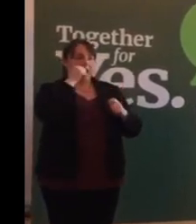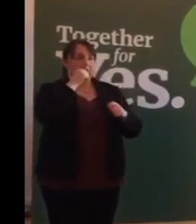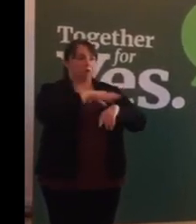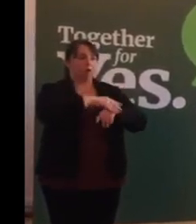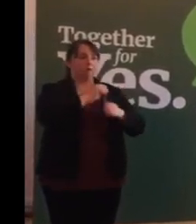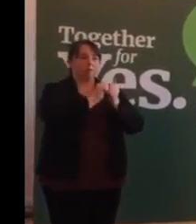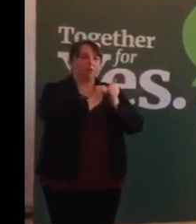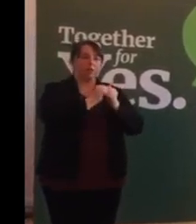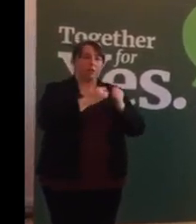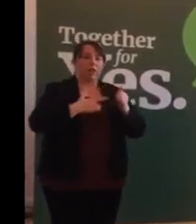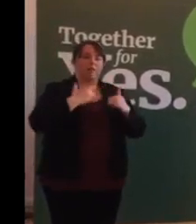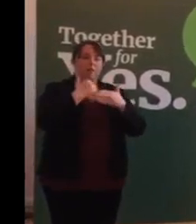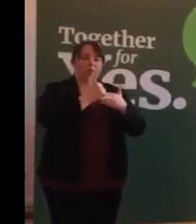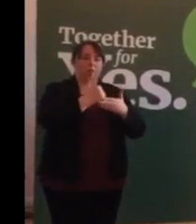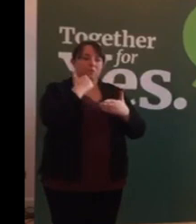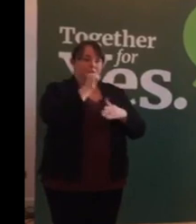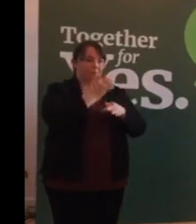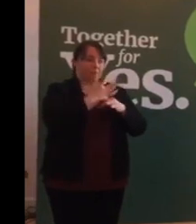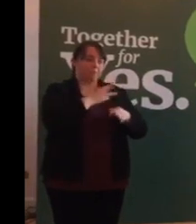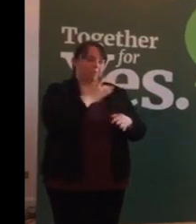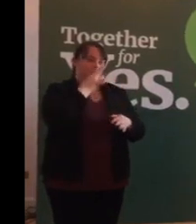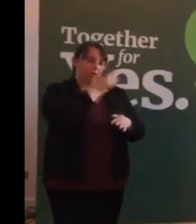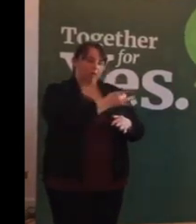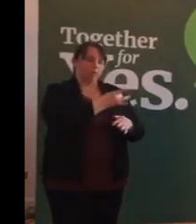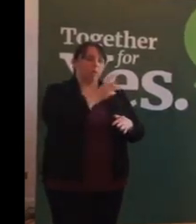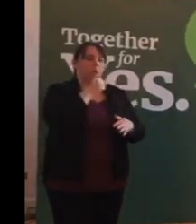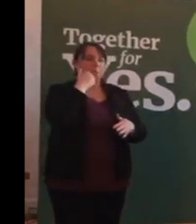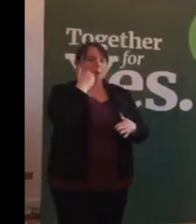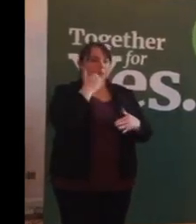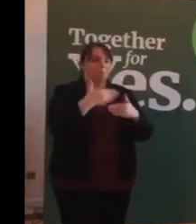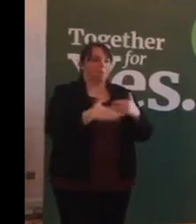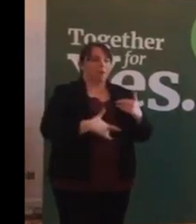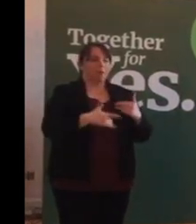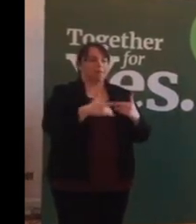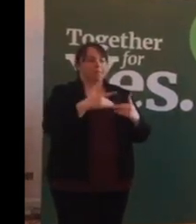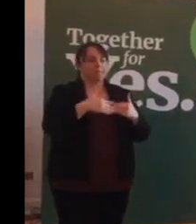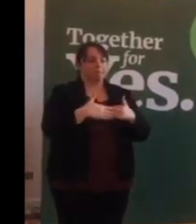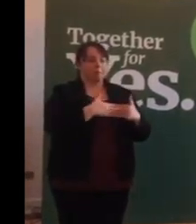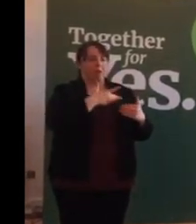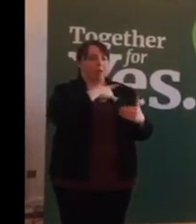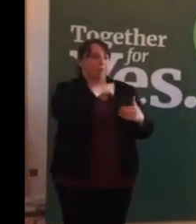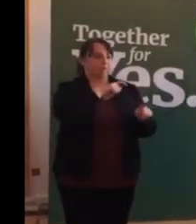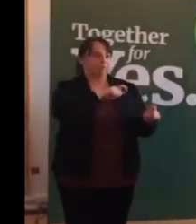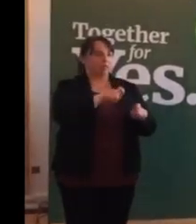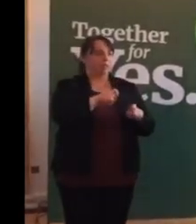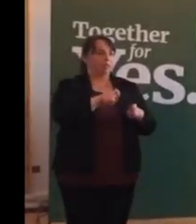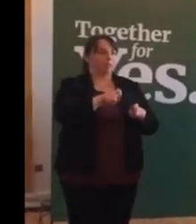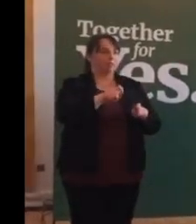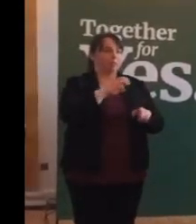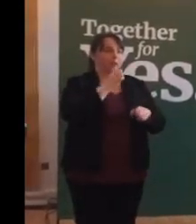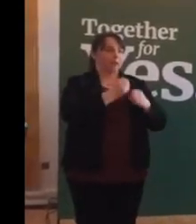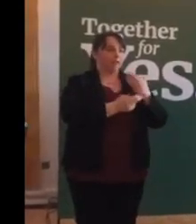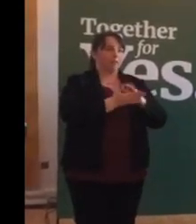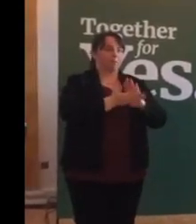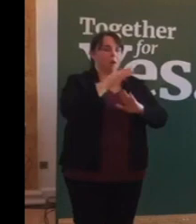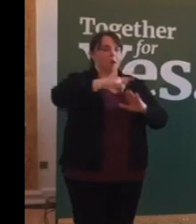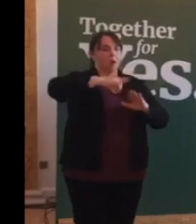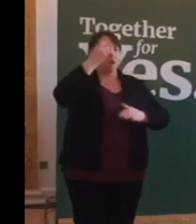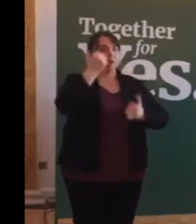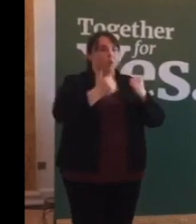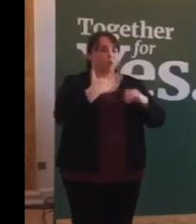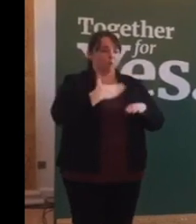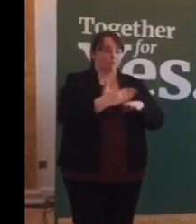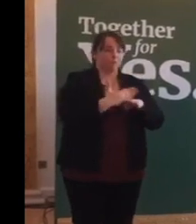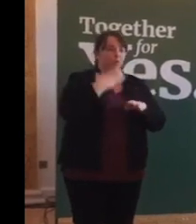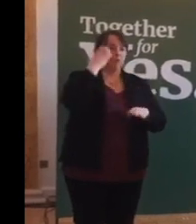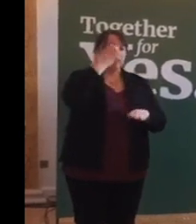at the request of her family because there was a fetal heartbeat present. The case ended up in the High Court in the days before Christmas.